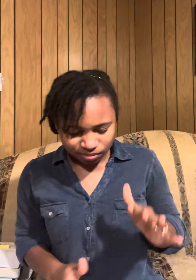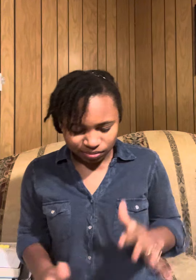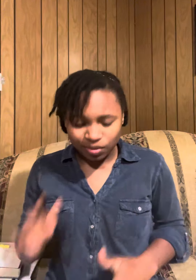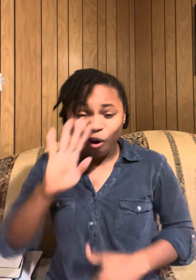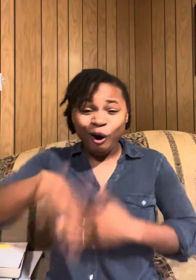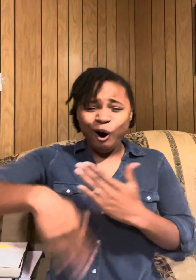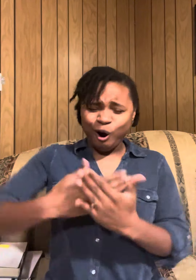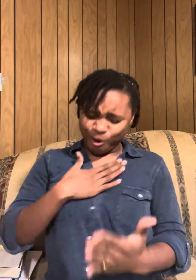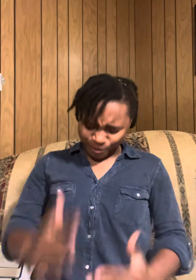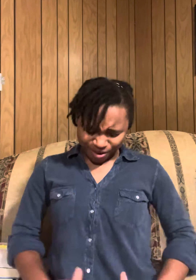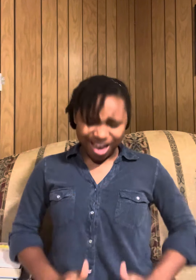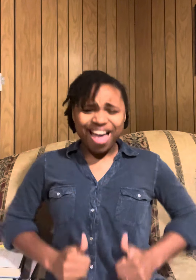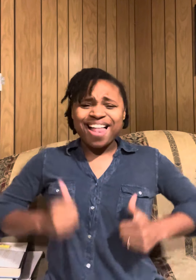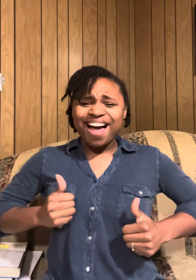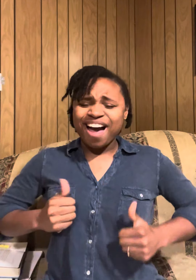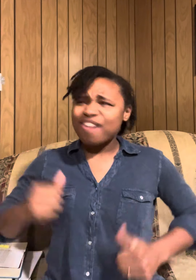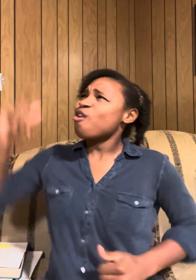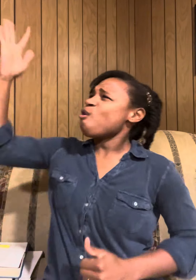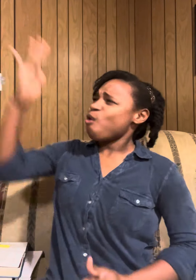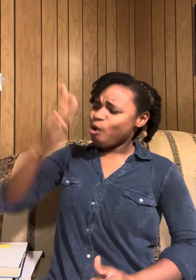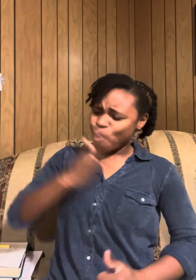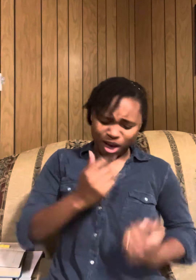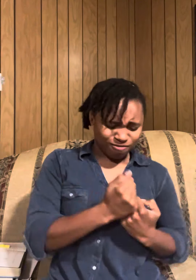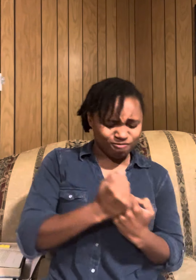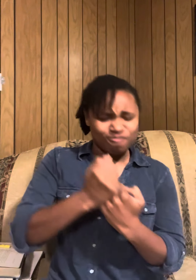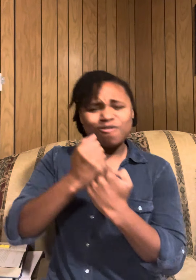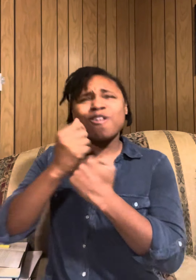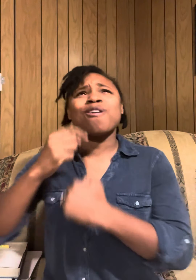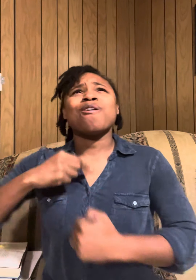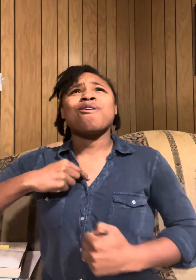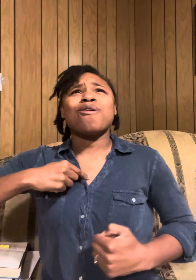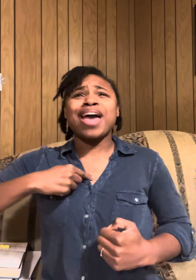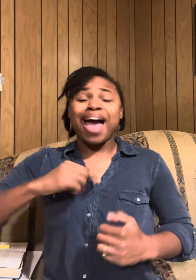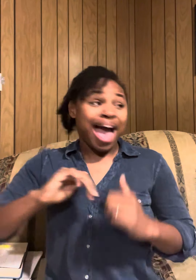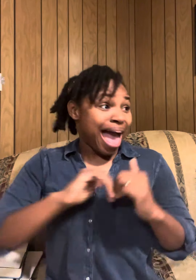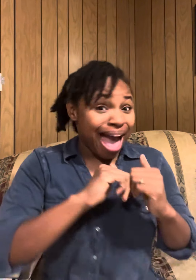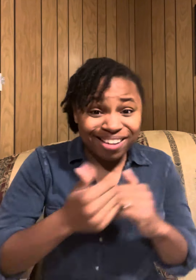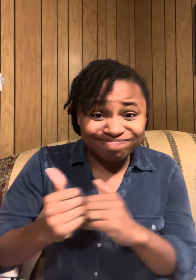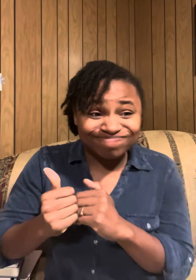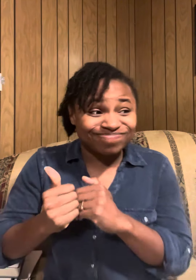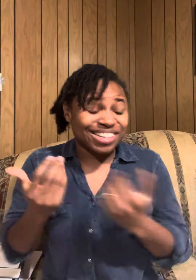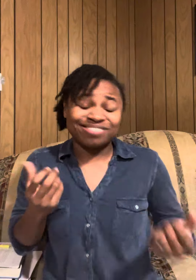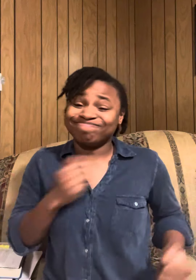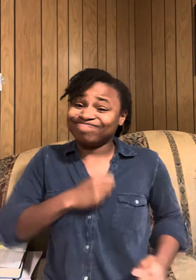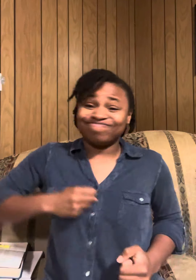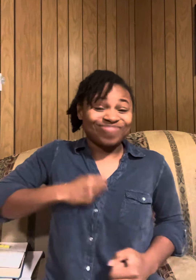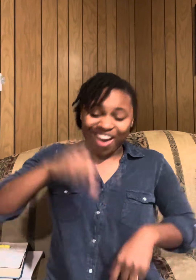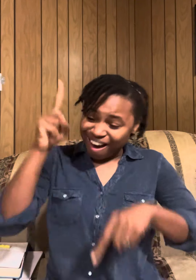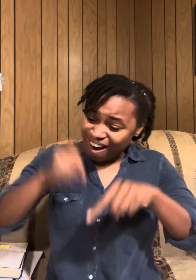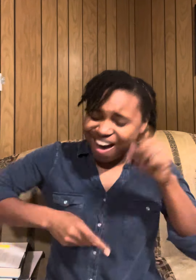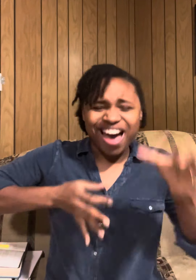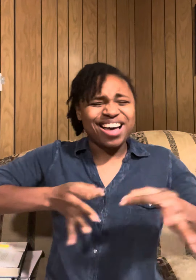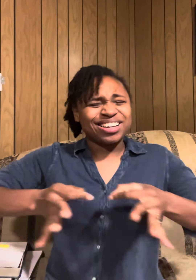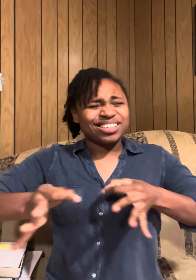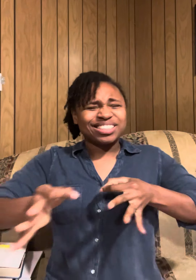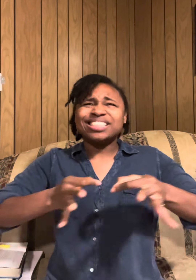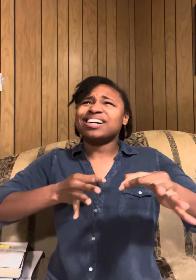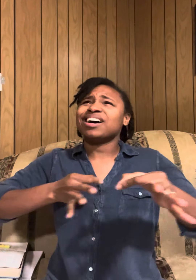All my life I've been carried by grace Don't ask me how, cause I can't explain